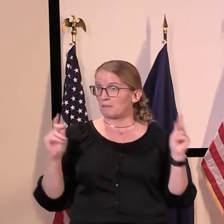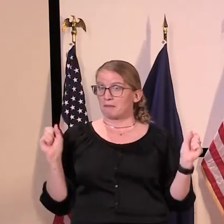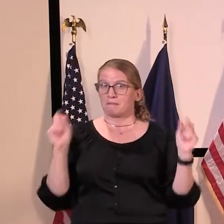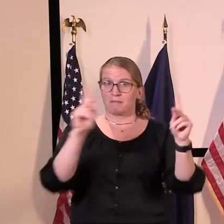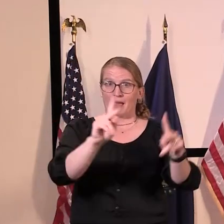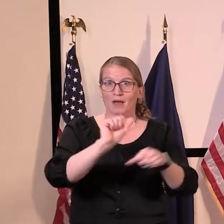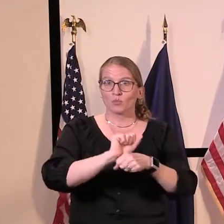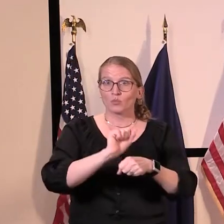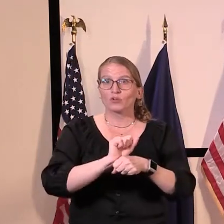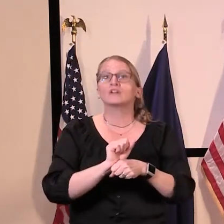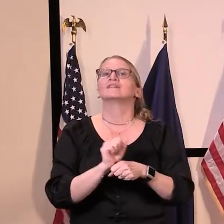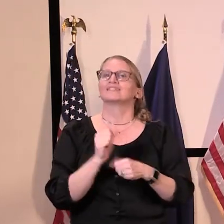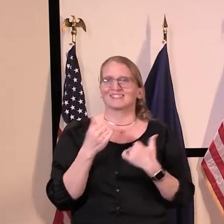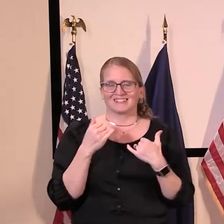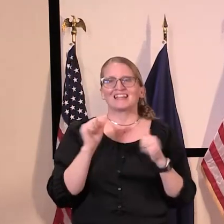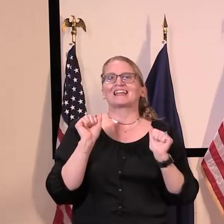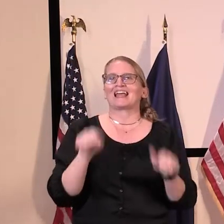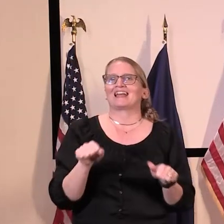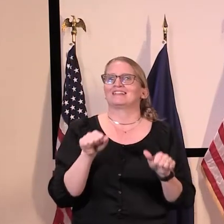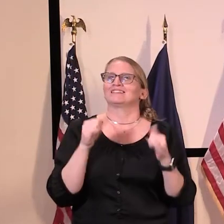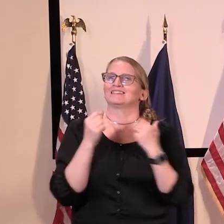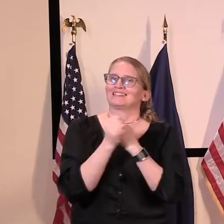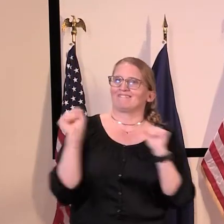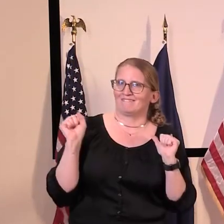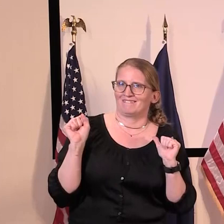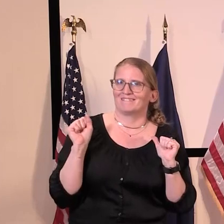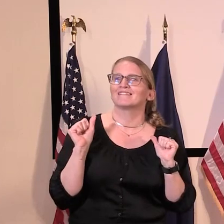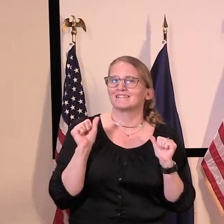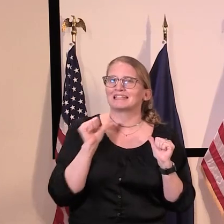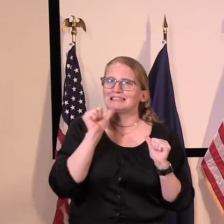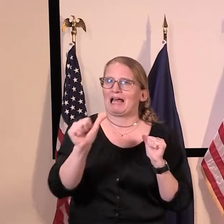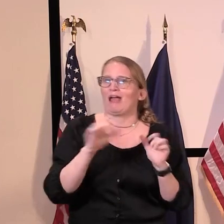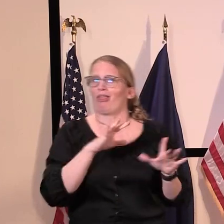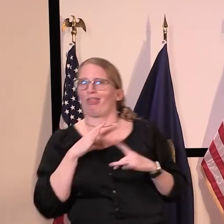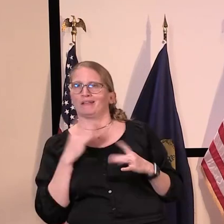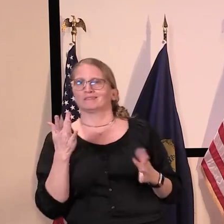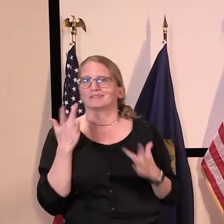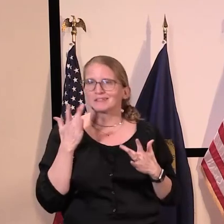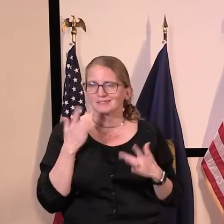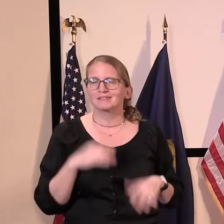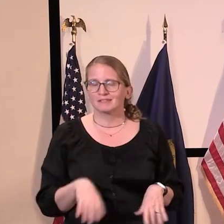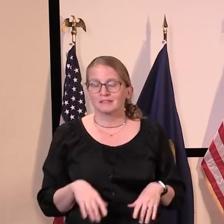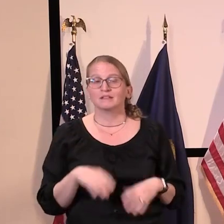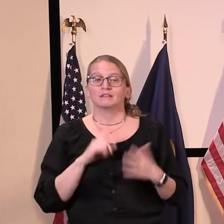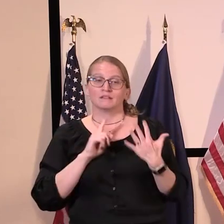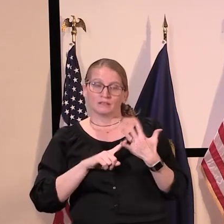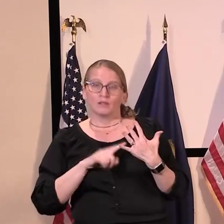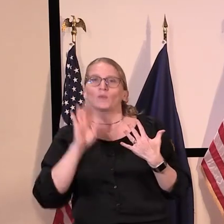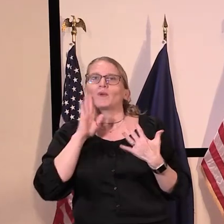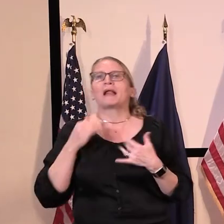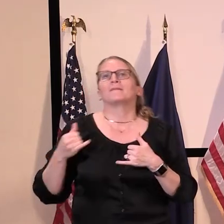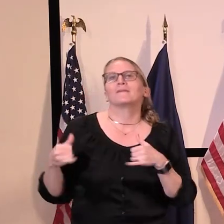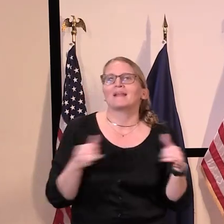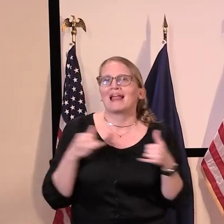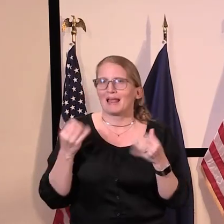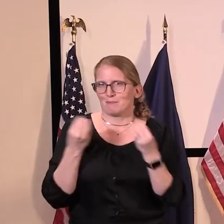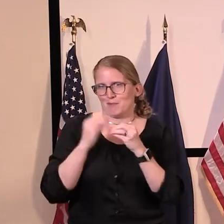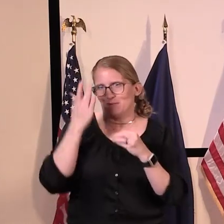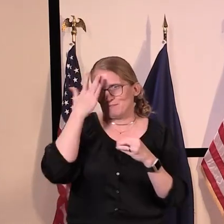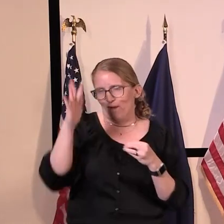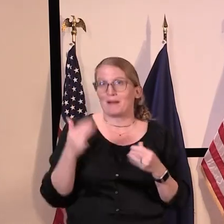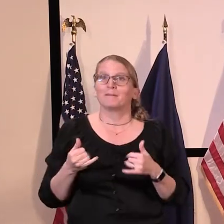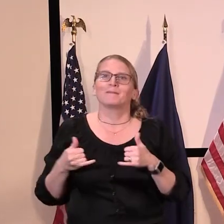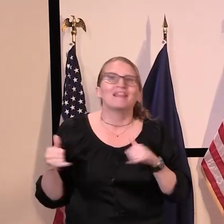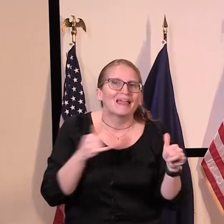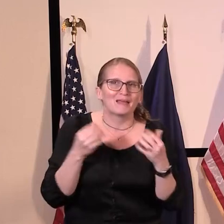safe and keeping their families safe as well. And finally, we'll plan for ways to play smarter and play safer so Vermonters